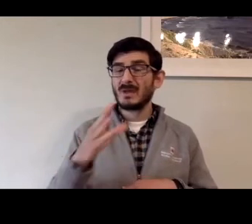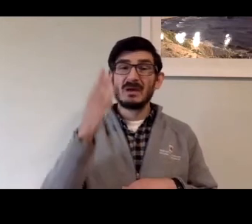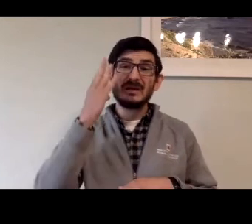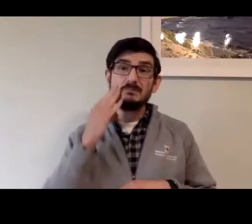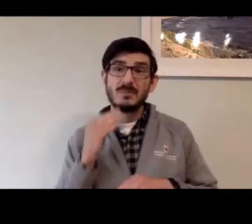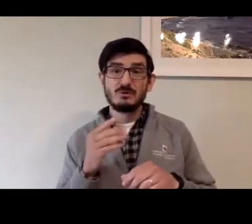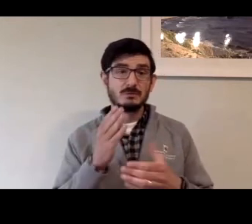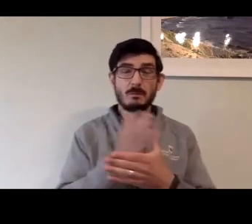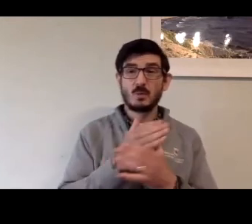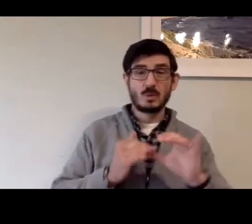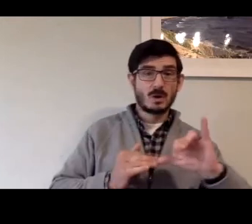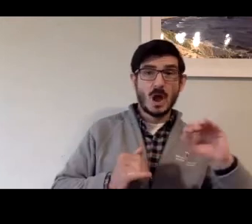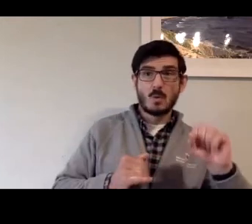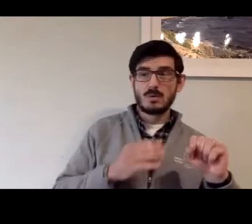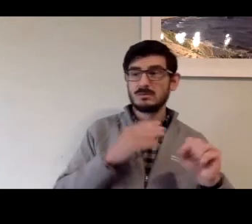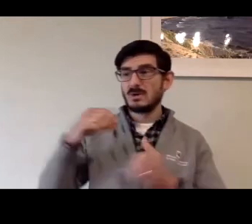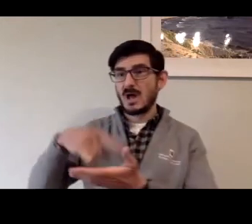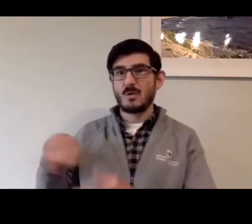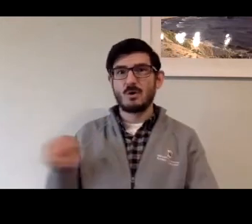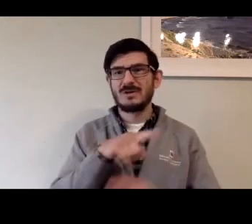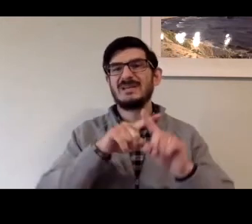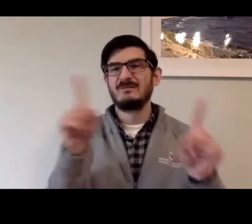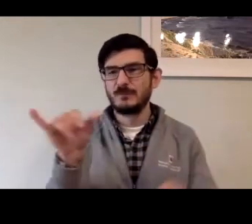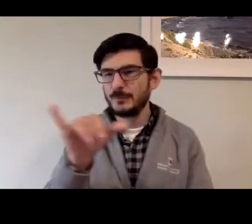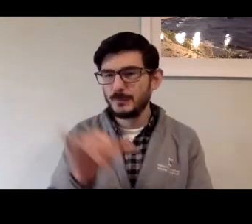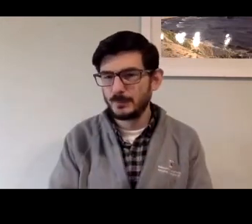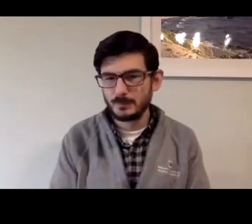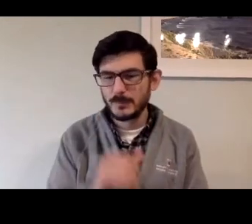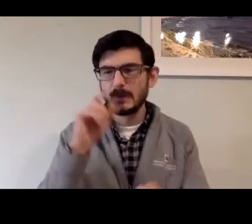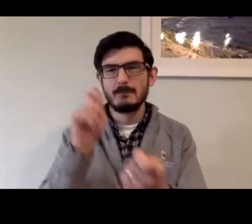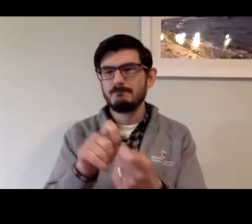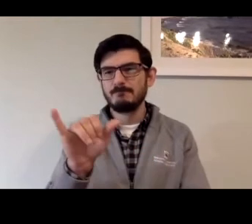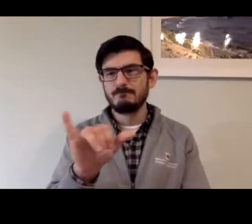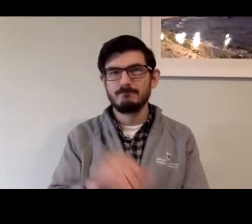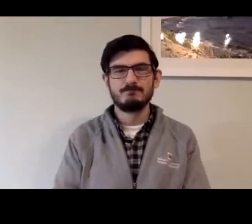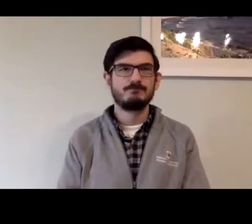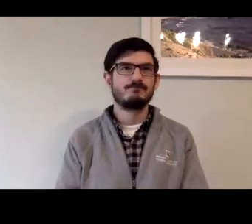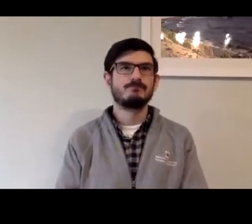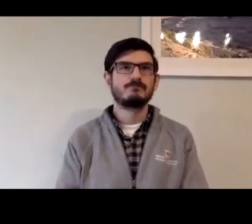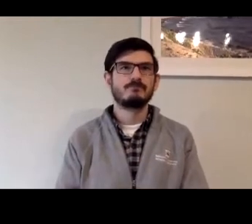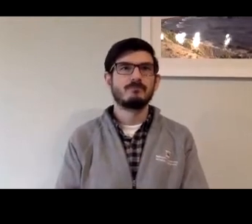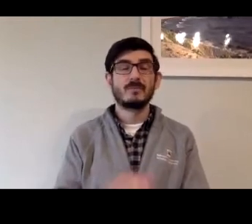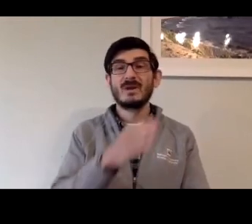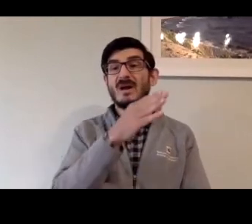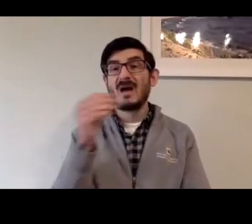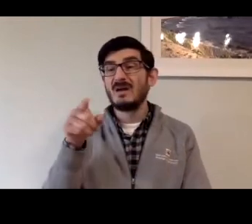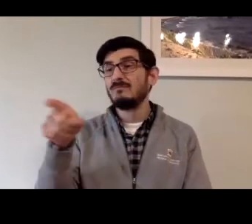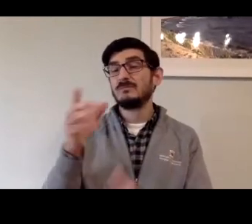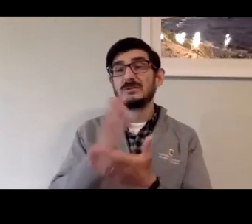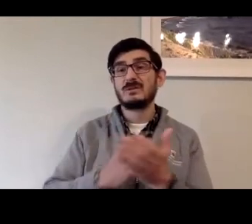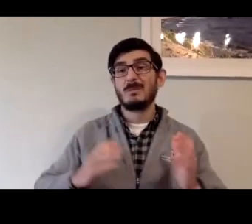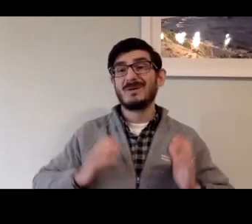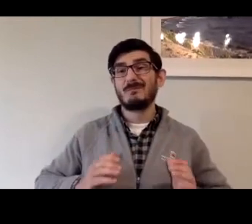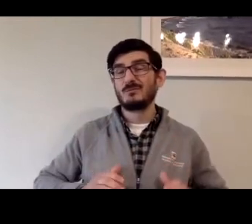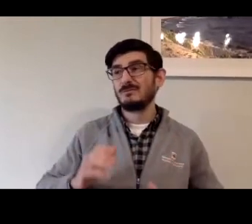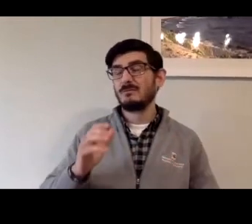operating system. That makes a difference. And the experience between iOS and Android is also significantly different. So it's not perfected